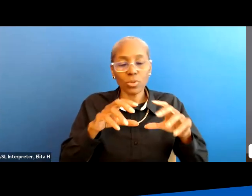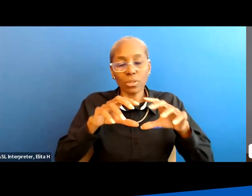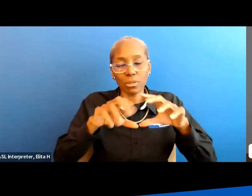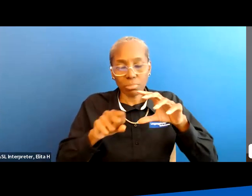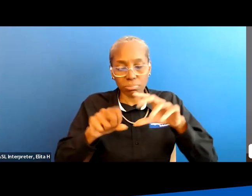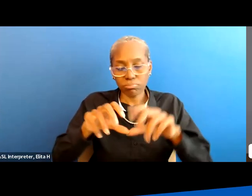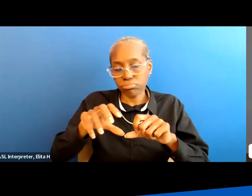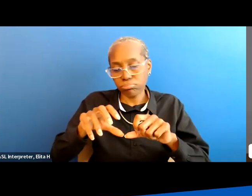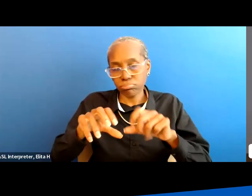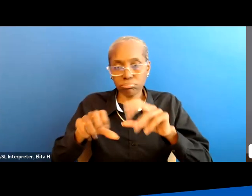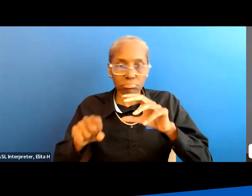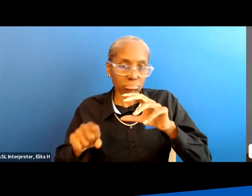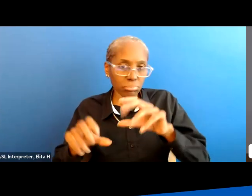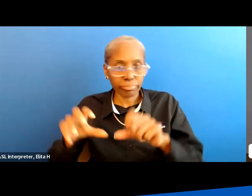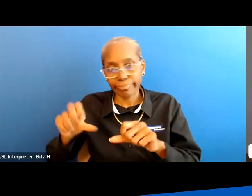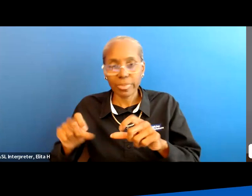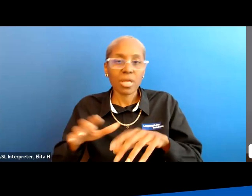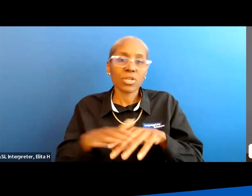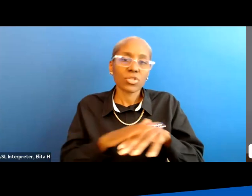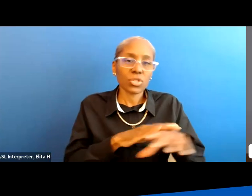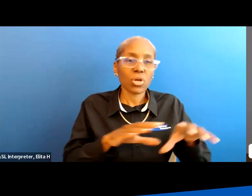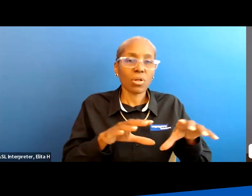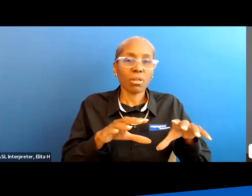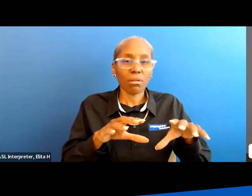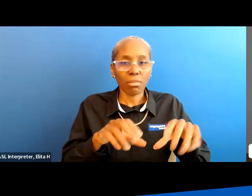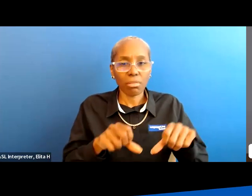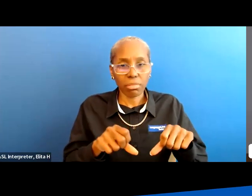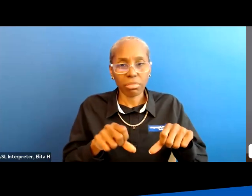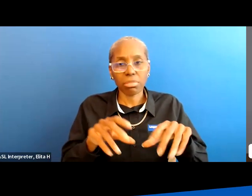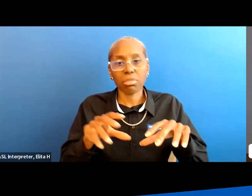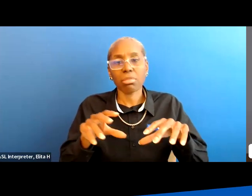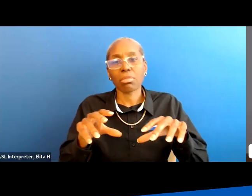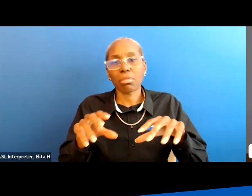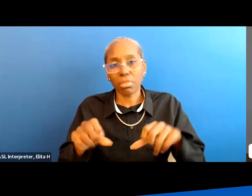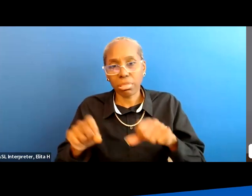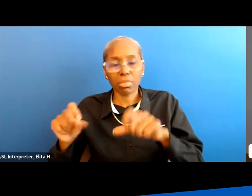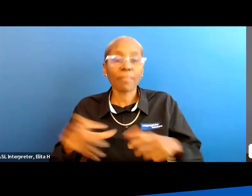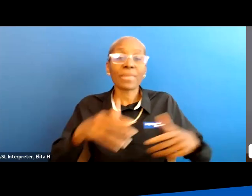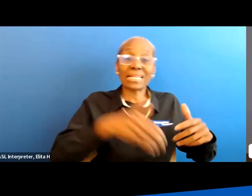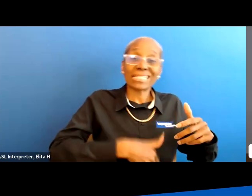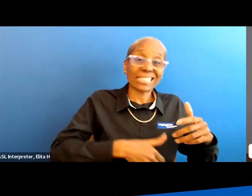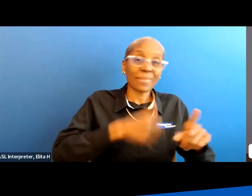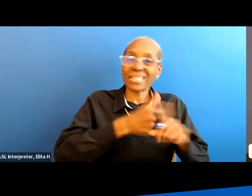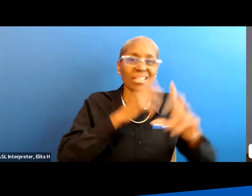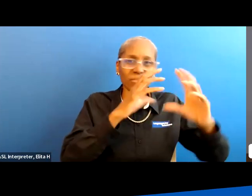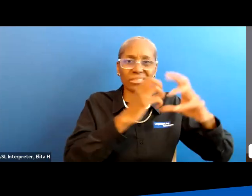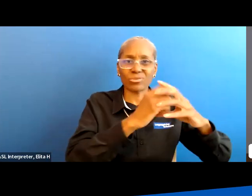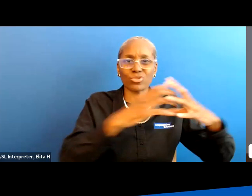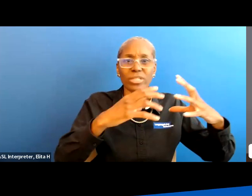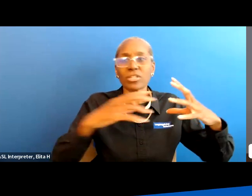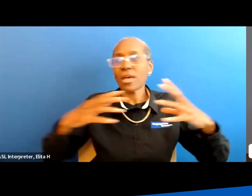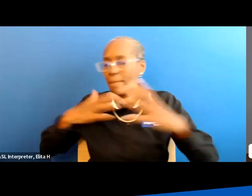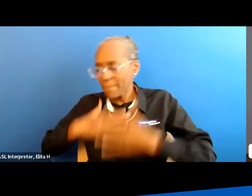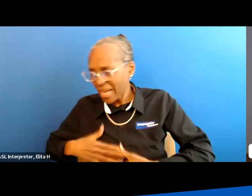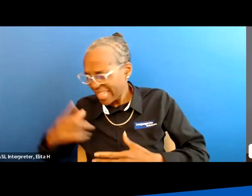um really slow and doesn't empty and the stomach overstretches so the body thinks that something's going on